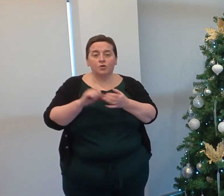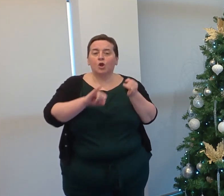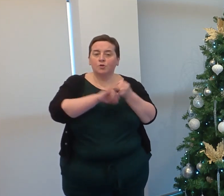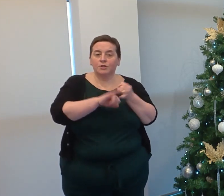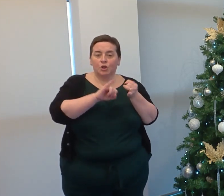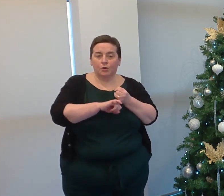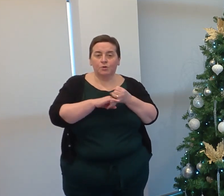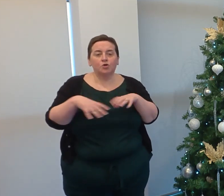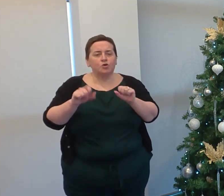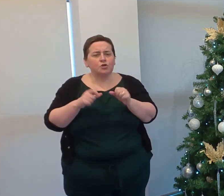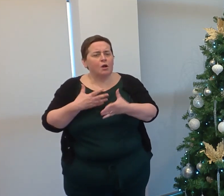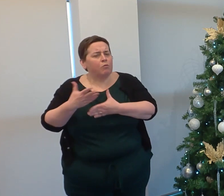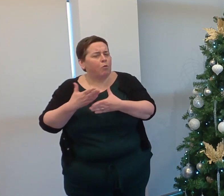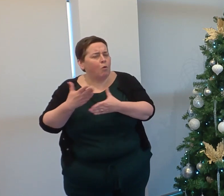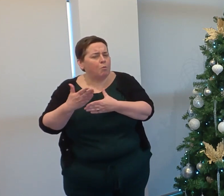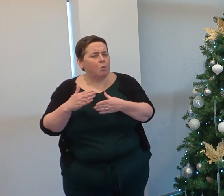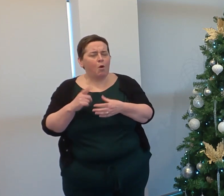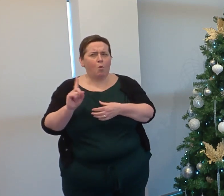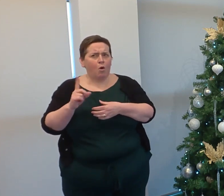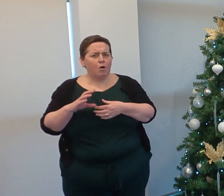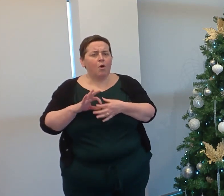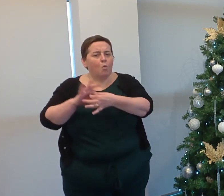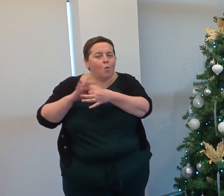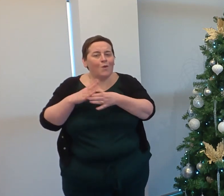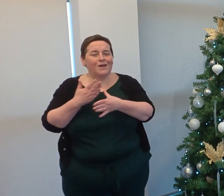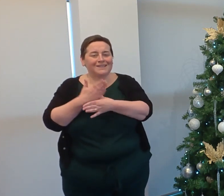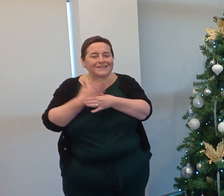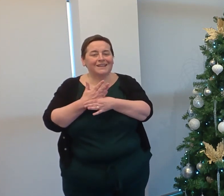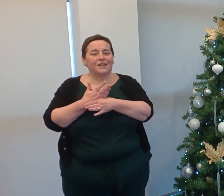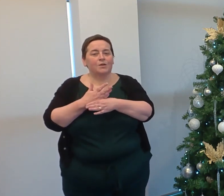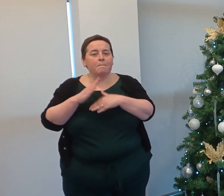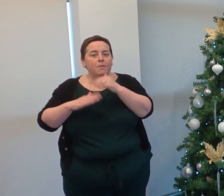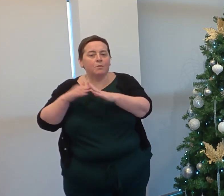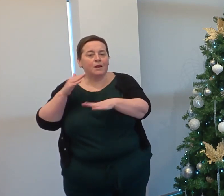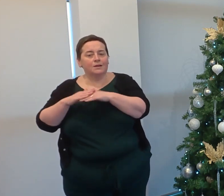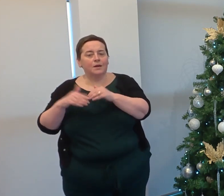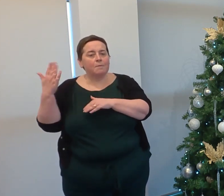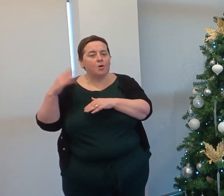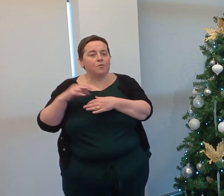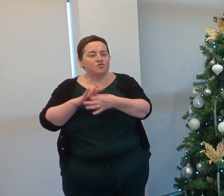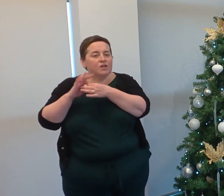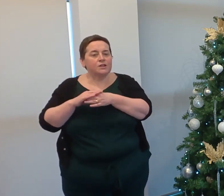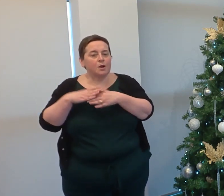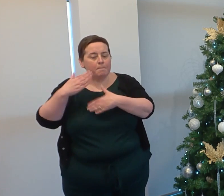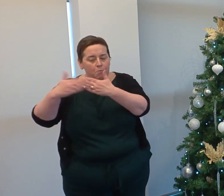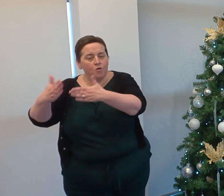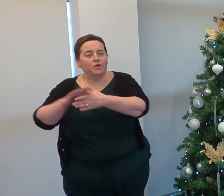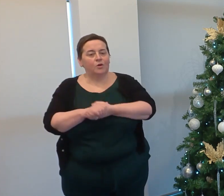to start conversations about collaborative working, building on existing good relationships and moving them to the next level.